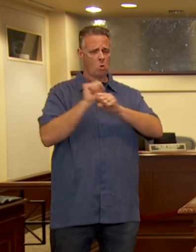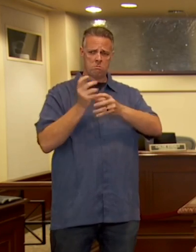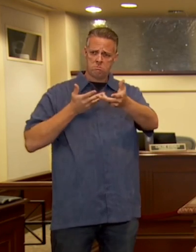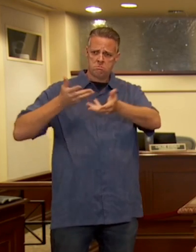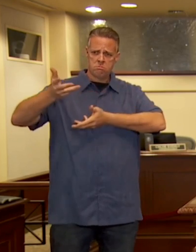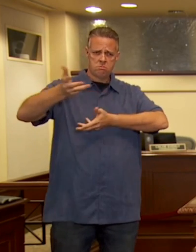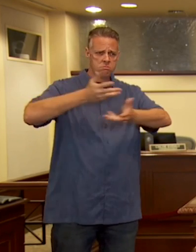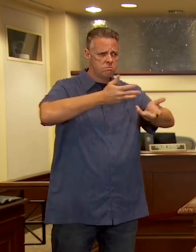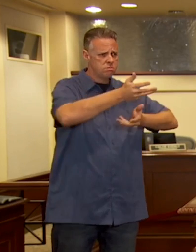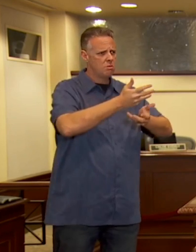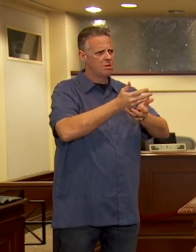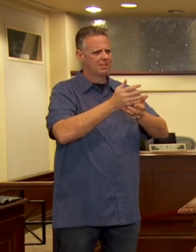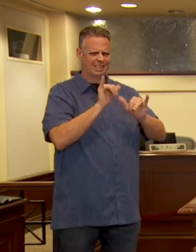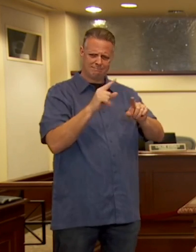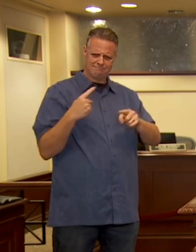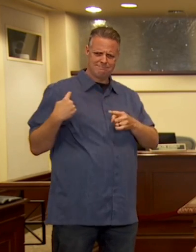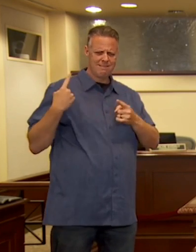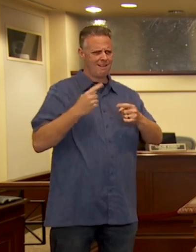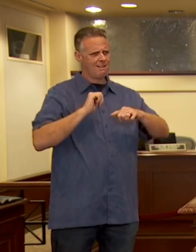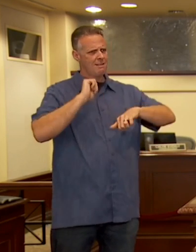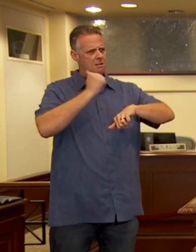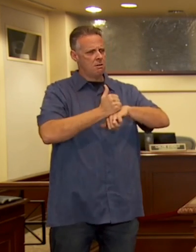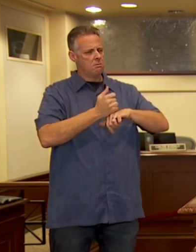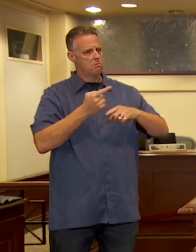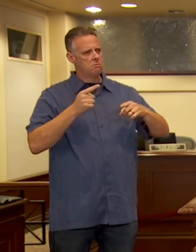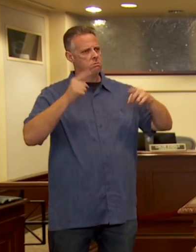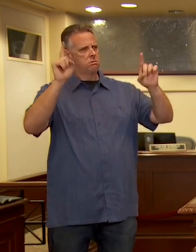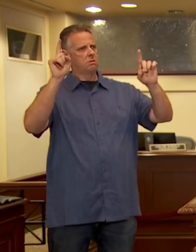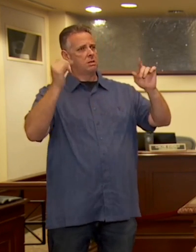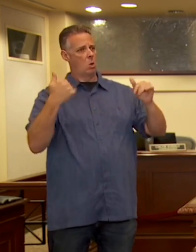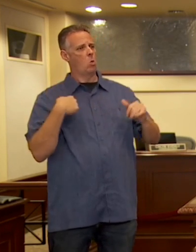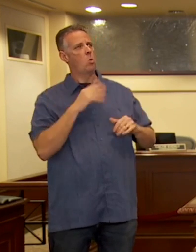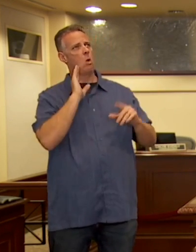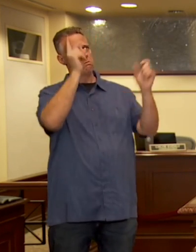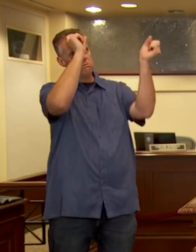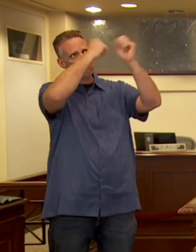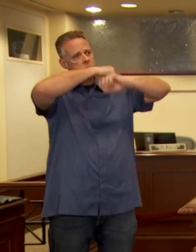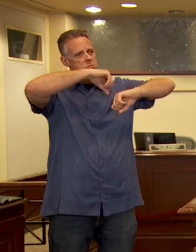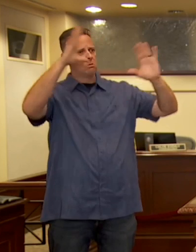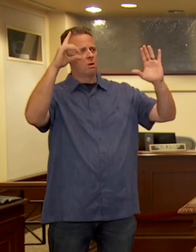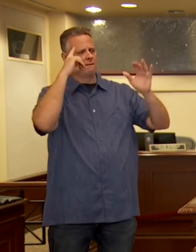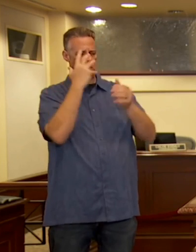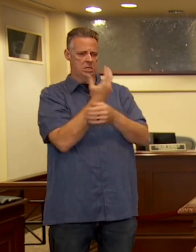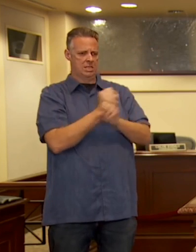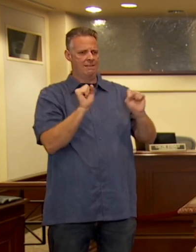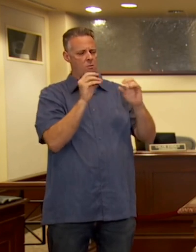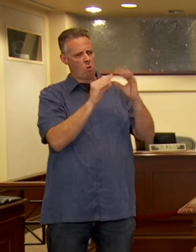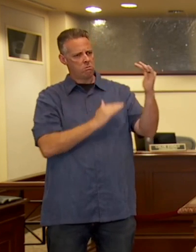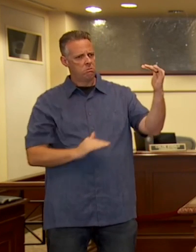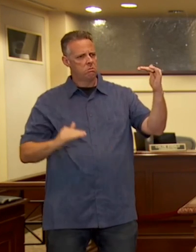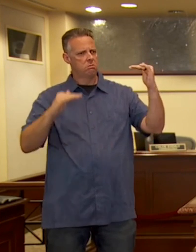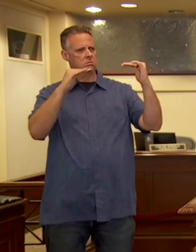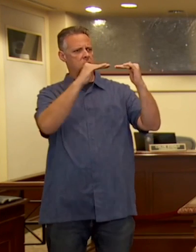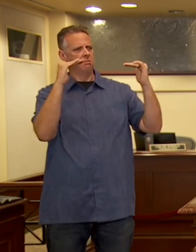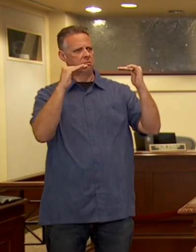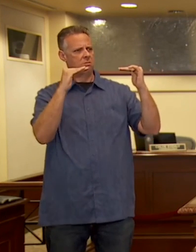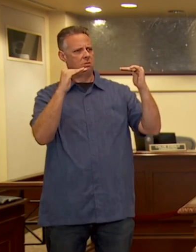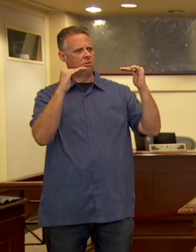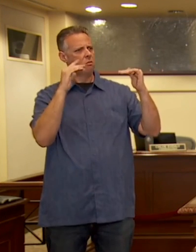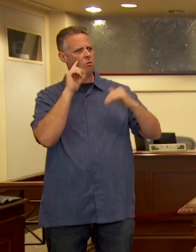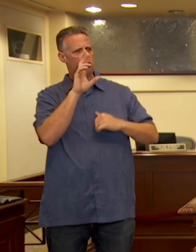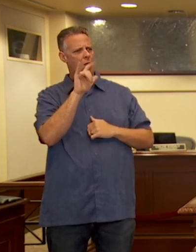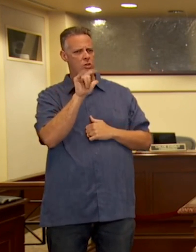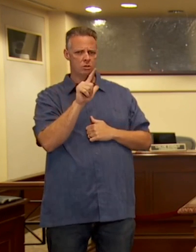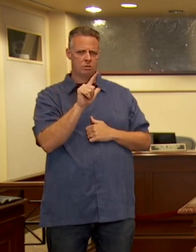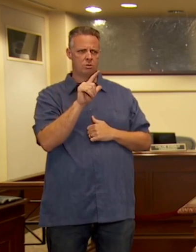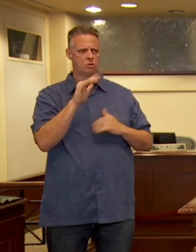already made and have committed to making as we re-imagine what public safety and racial justice can look like in our community